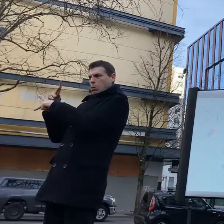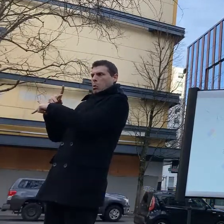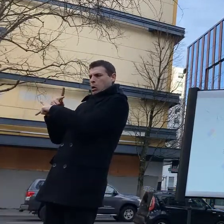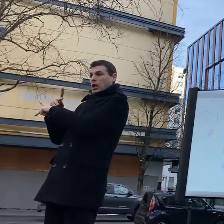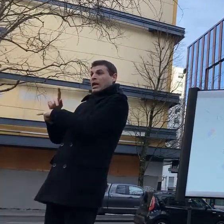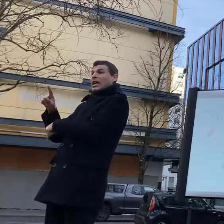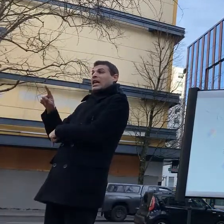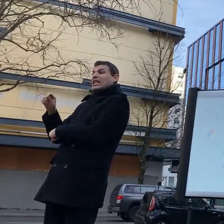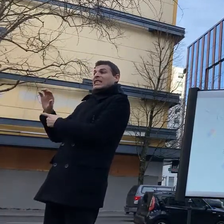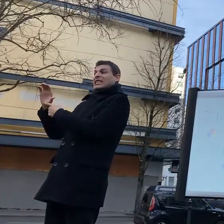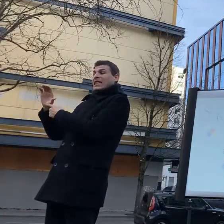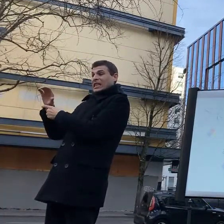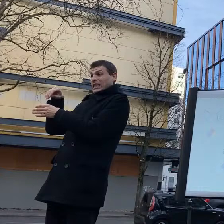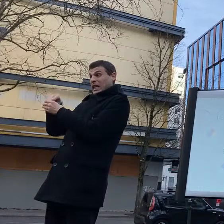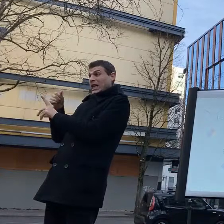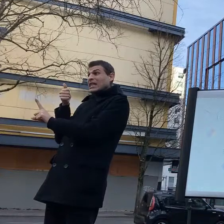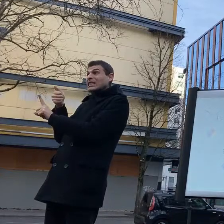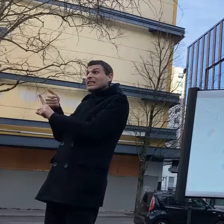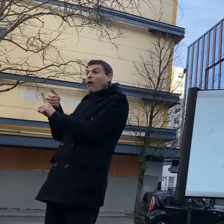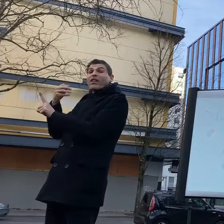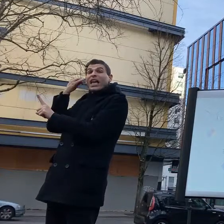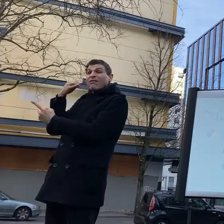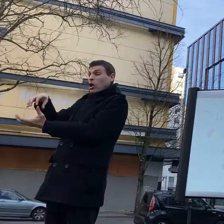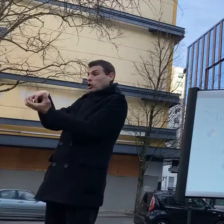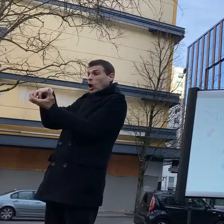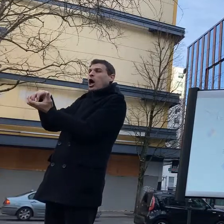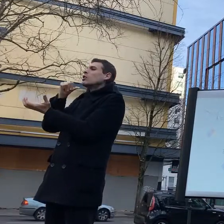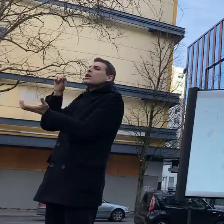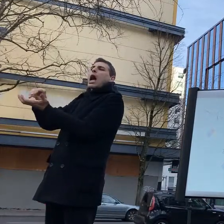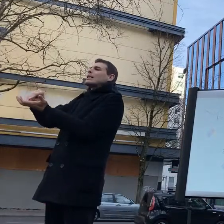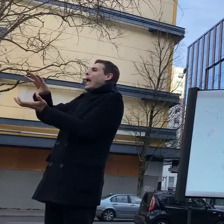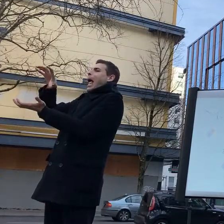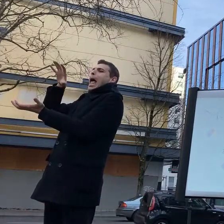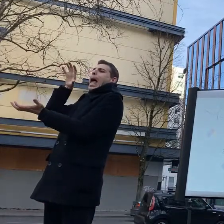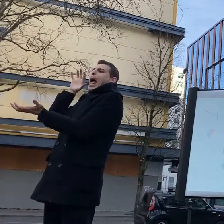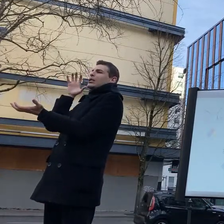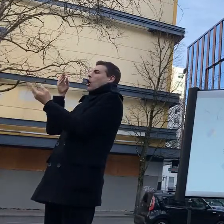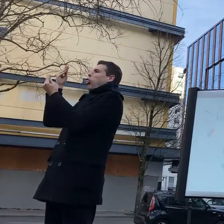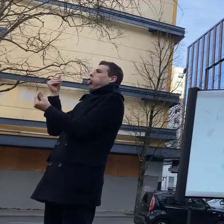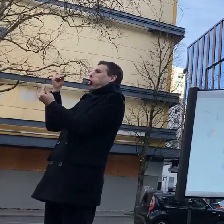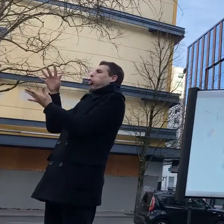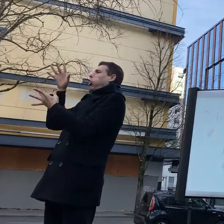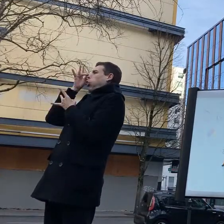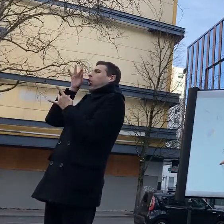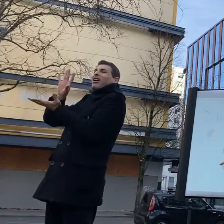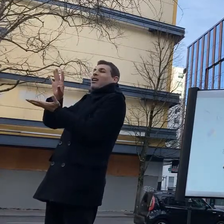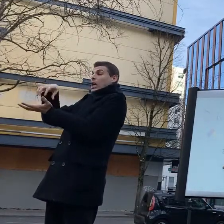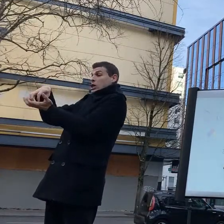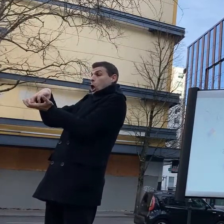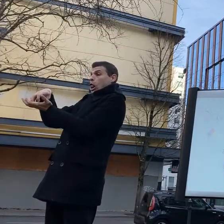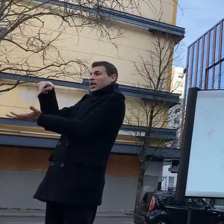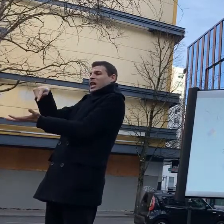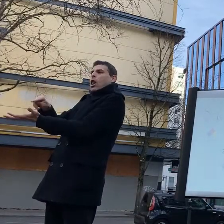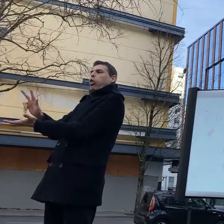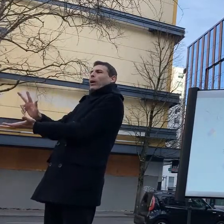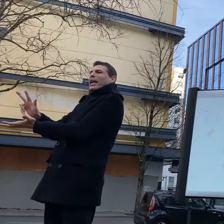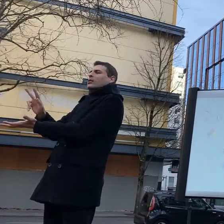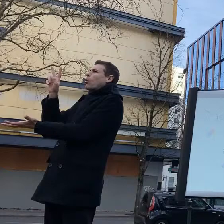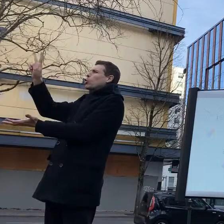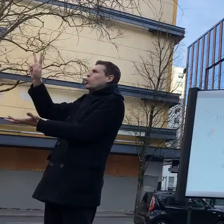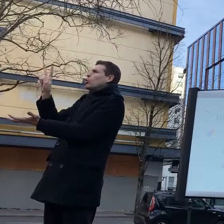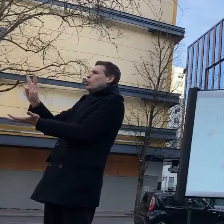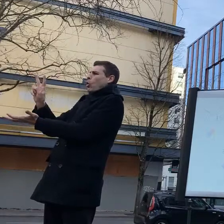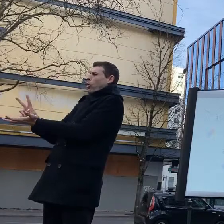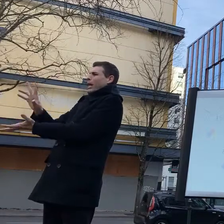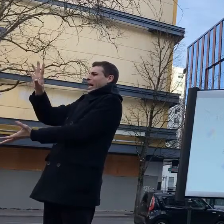they have now rated that basically death machine in a bottle right that